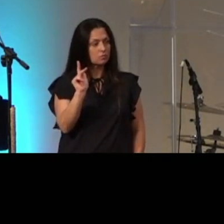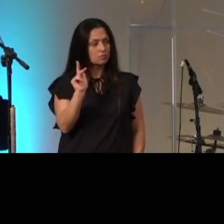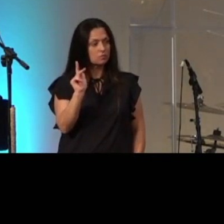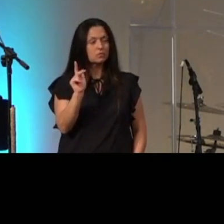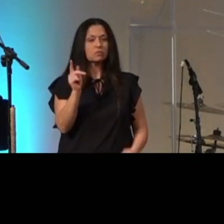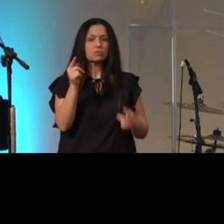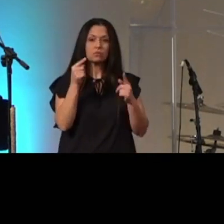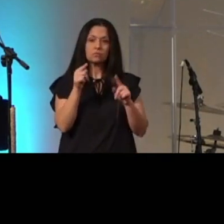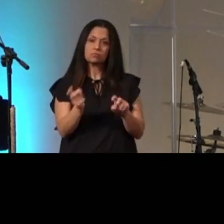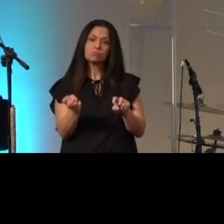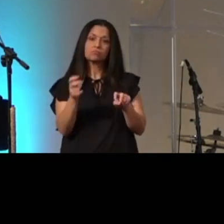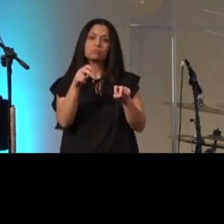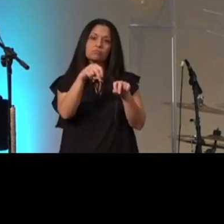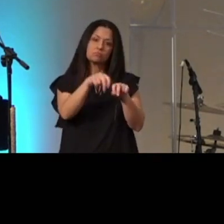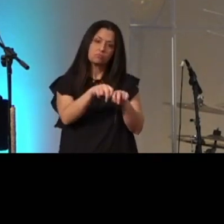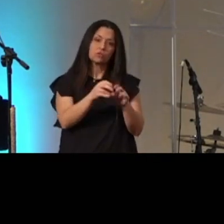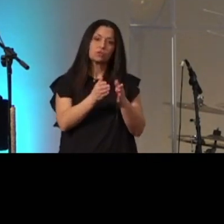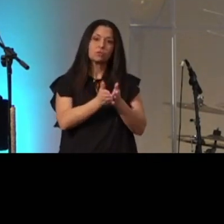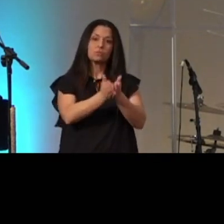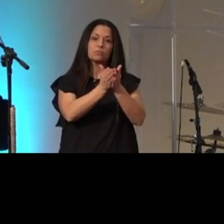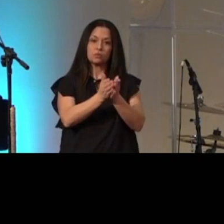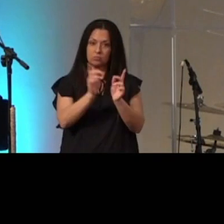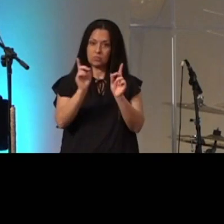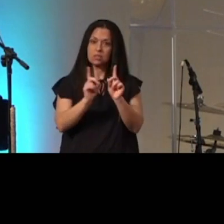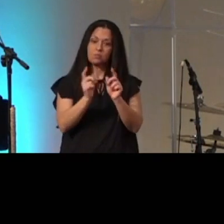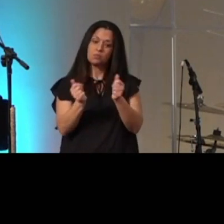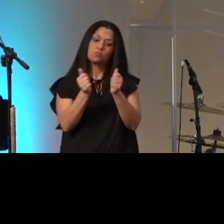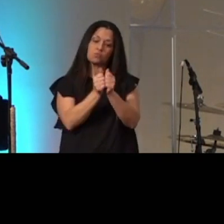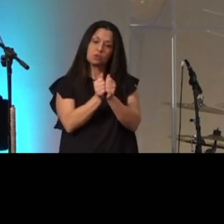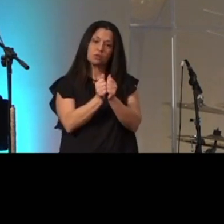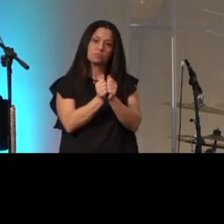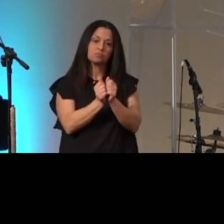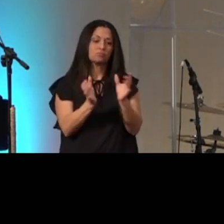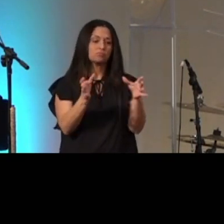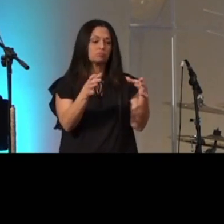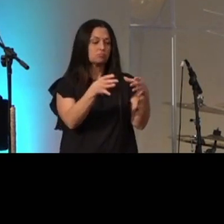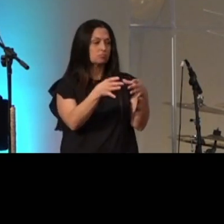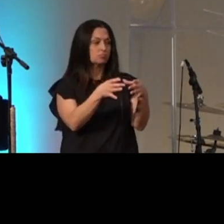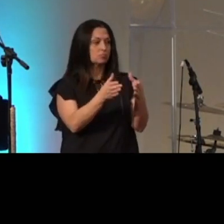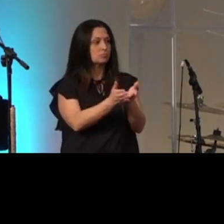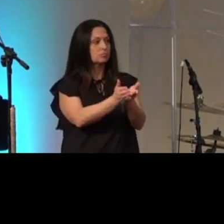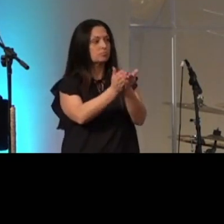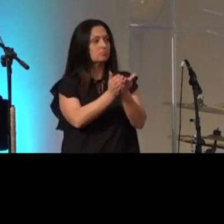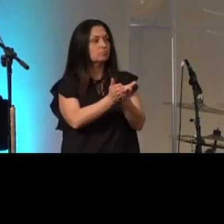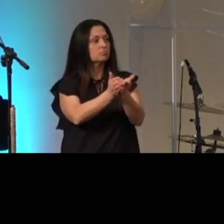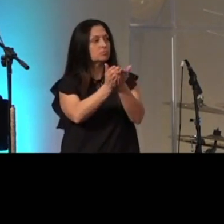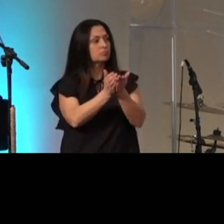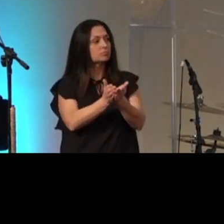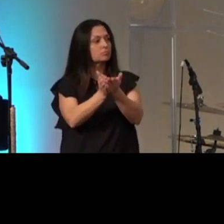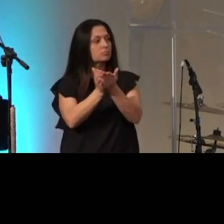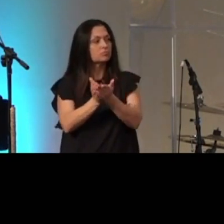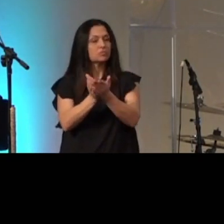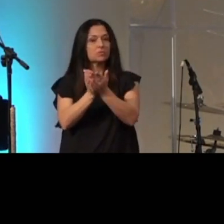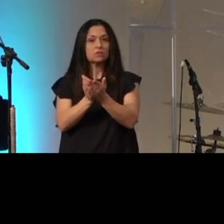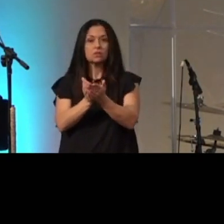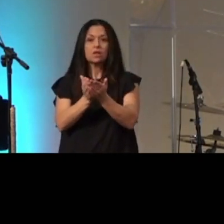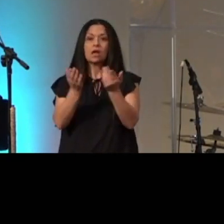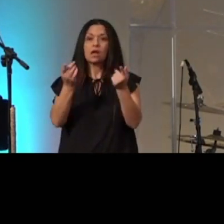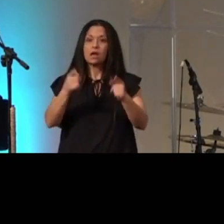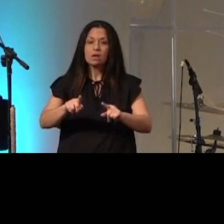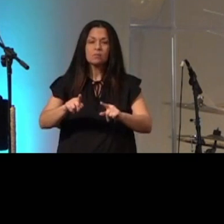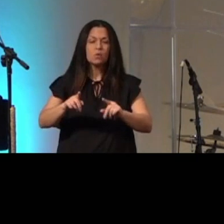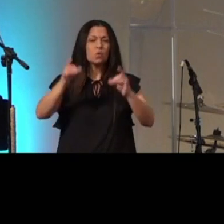and when he got into the boat his disciples followed him and behold there arose a great storm on the sea